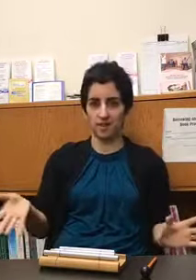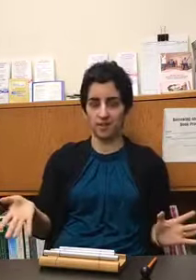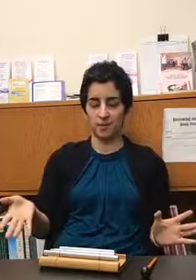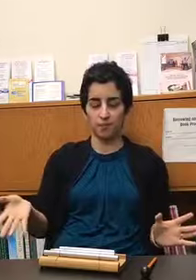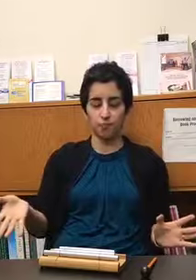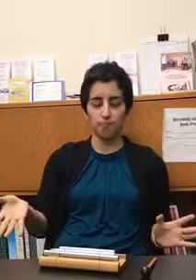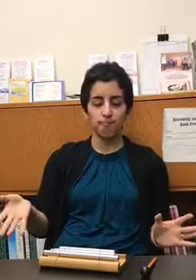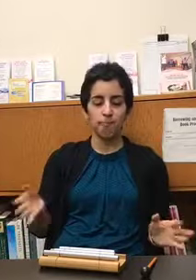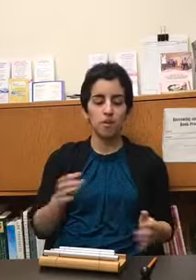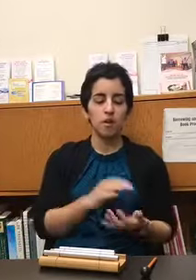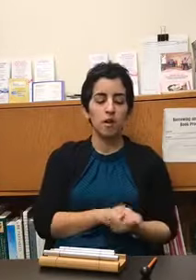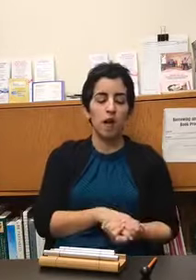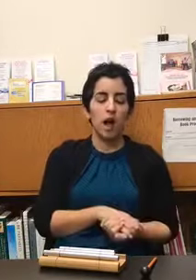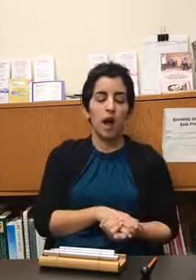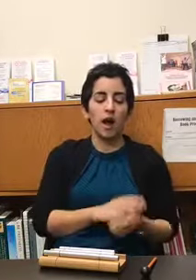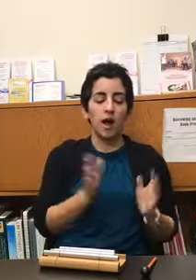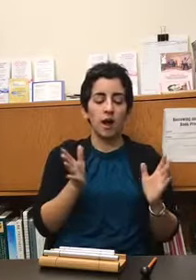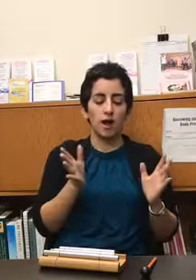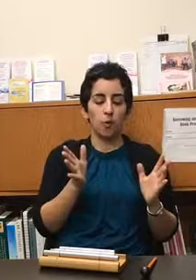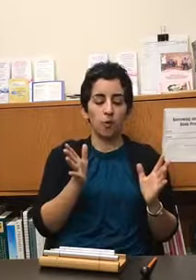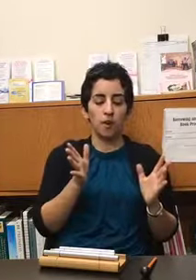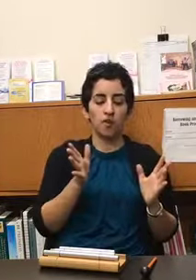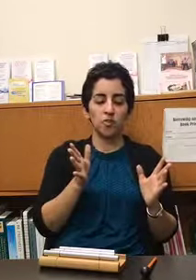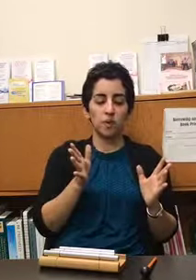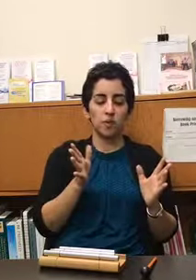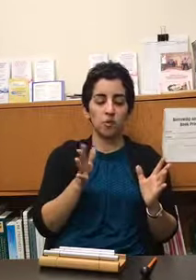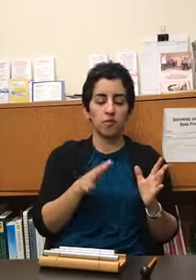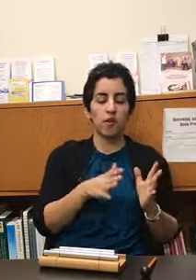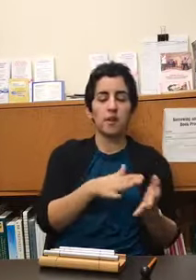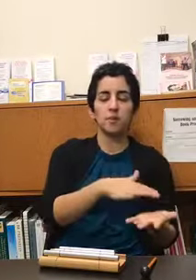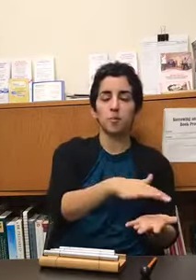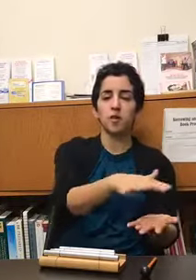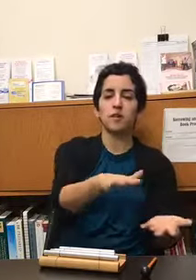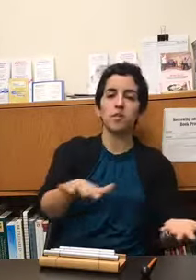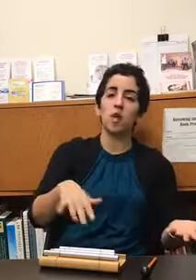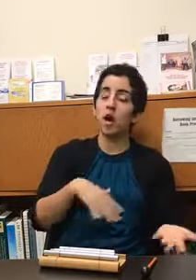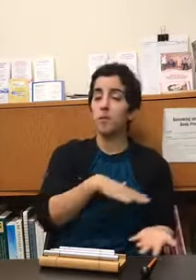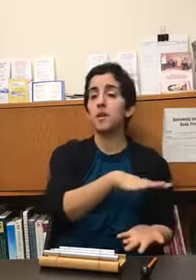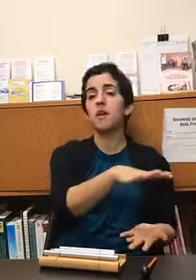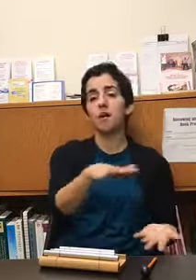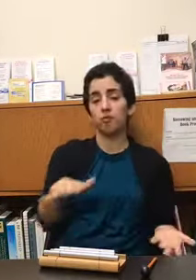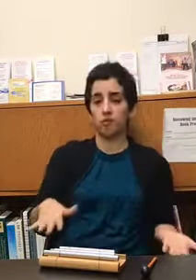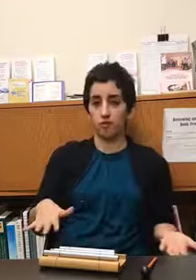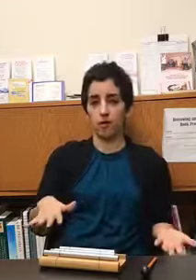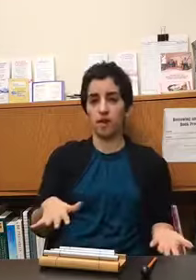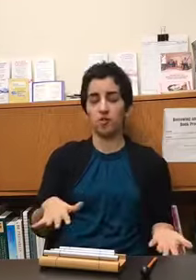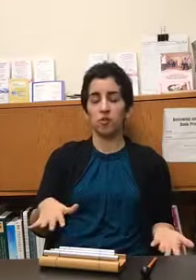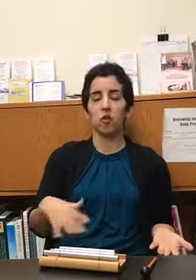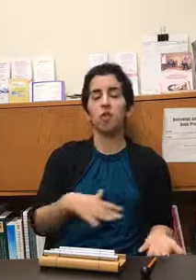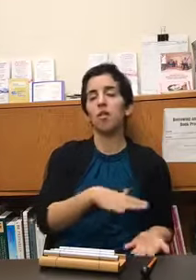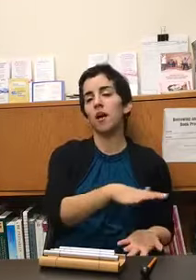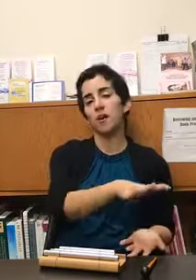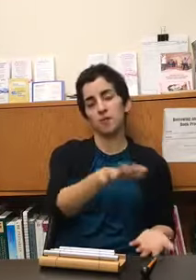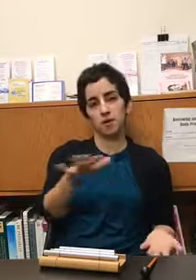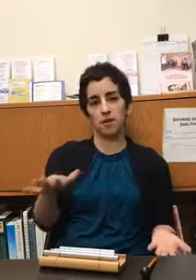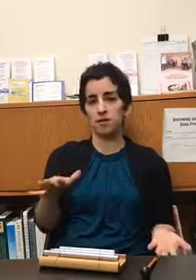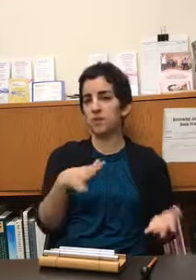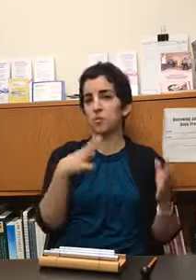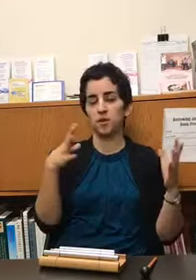we need to be able to find a place of calm enough and so for a lot of my clients that's where we